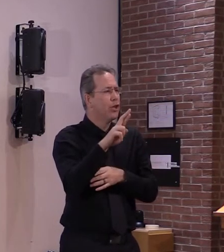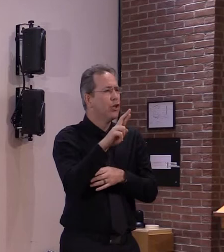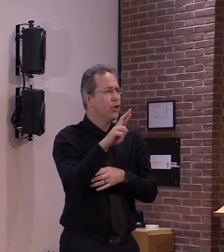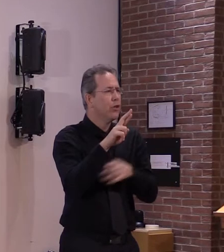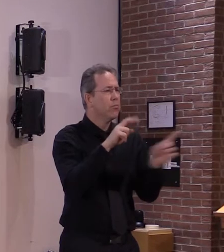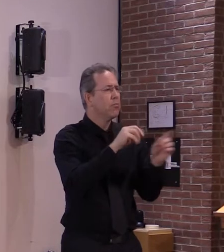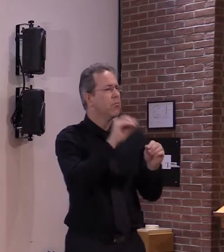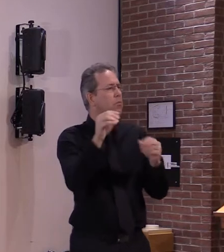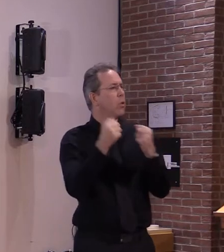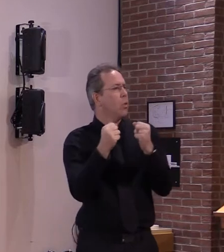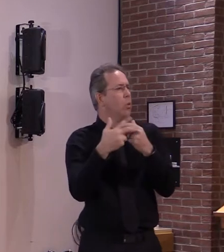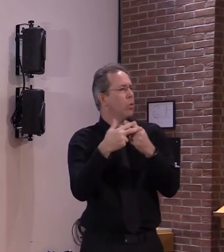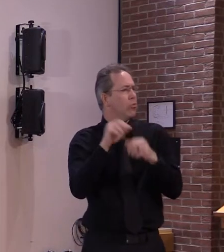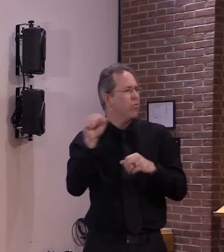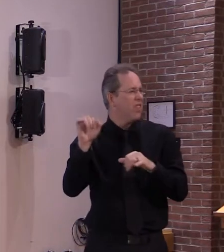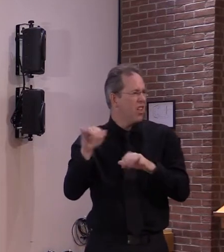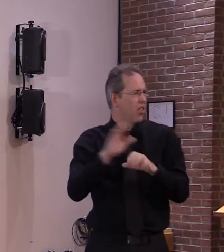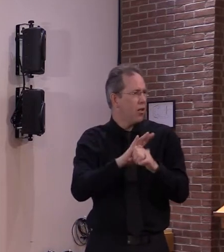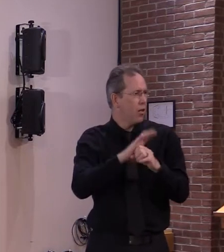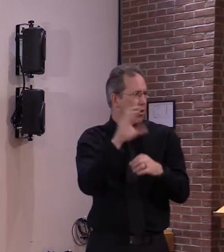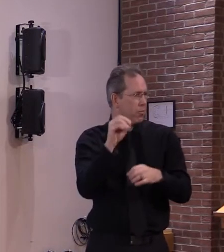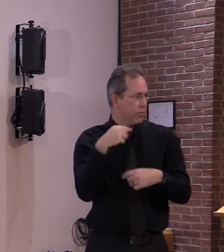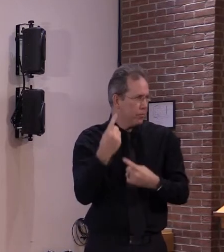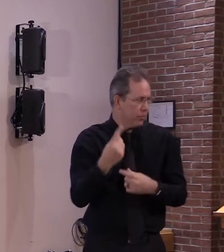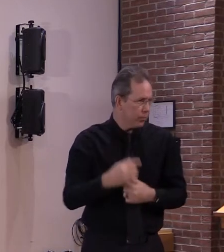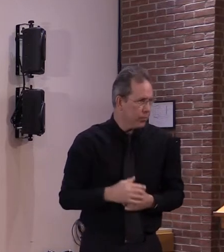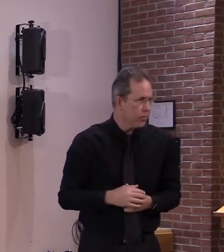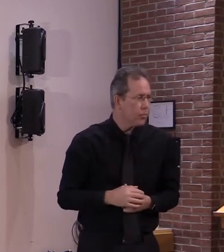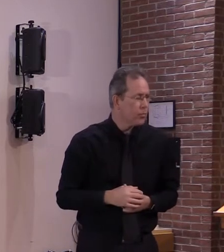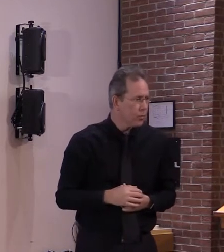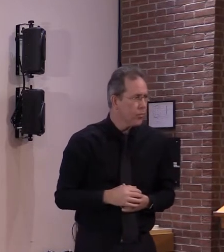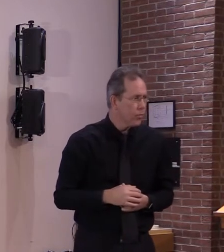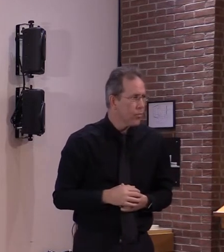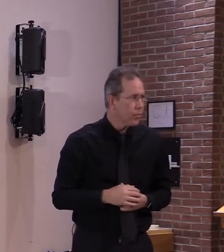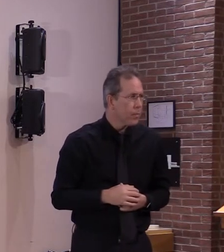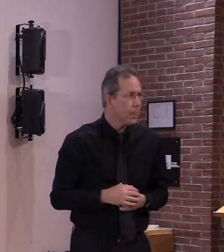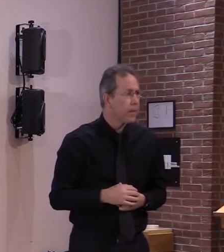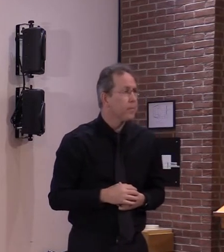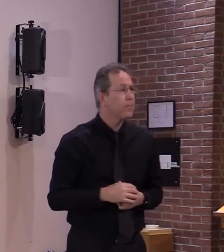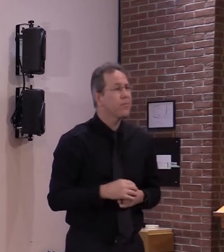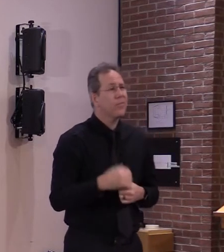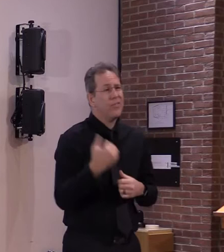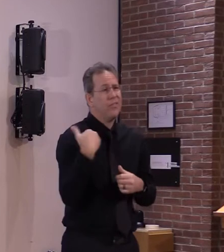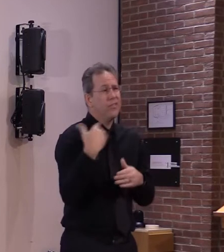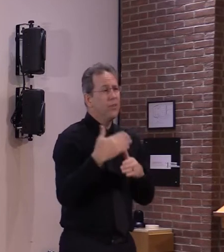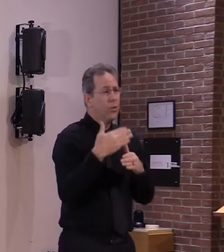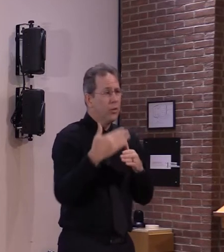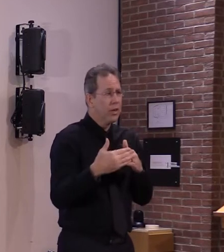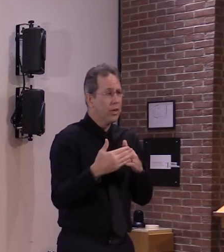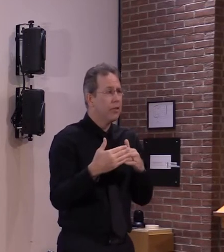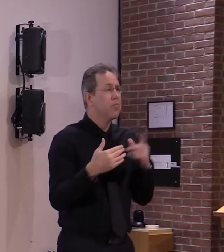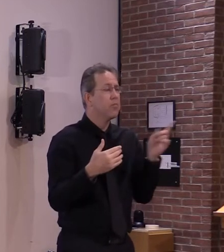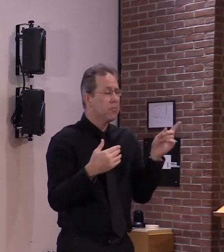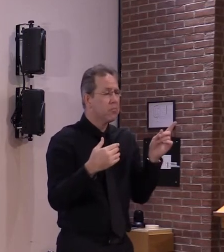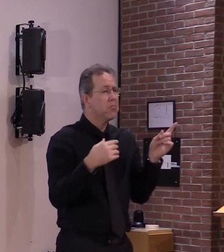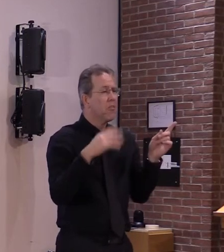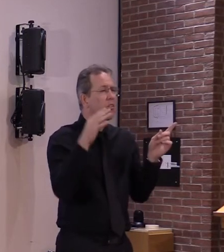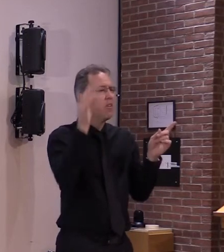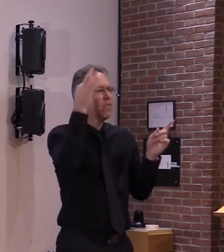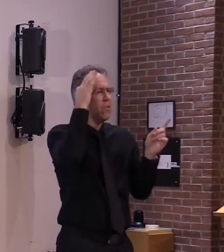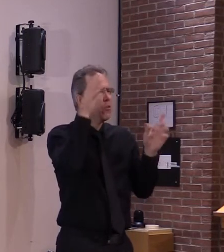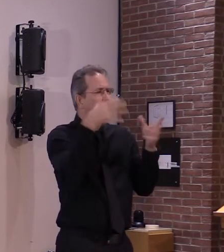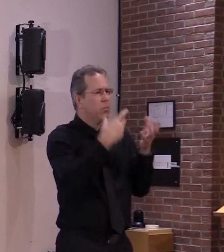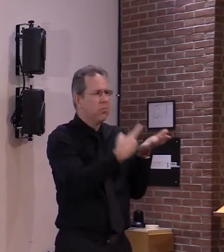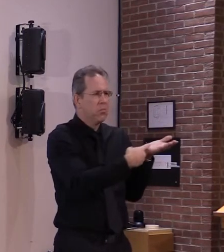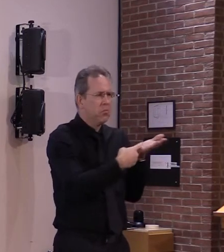over the weekend the advisory committee on immunization practices made a recommendation for the vaccine's use